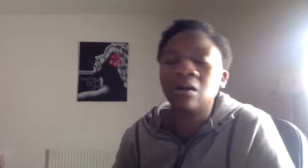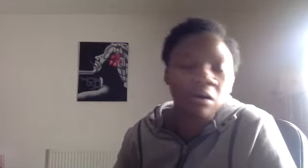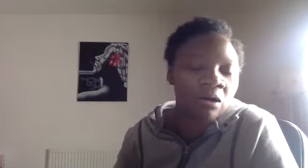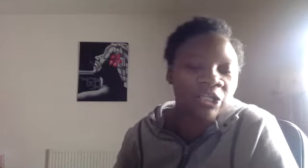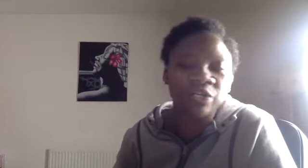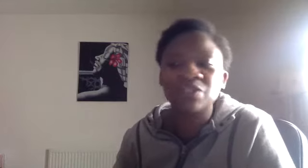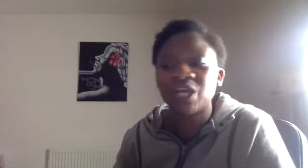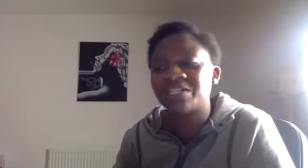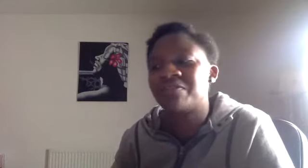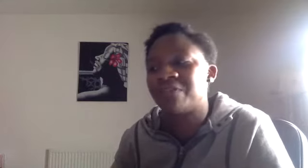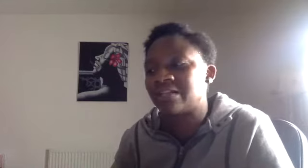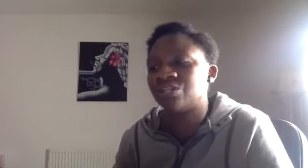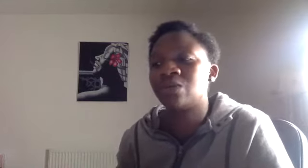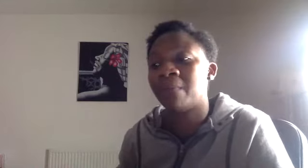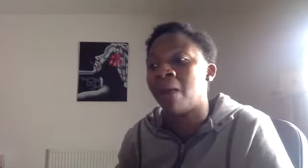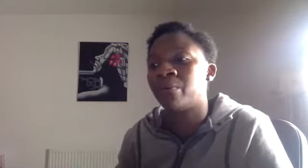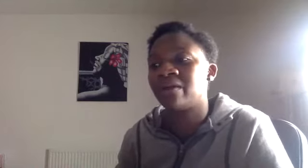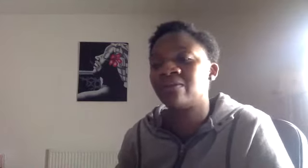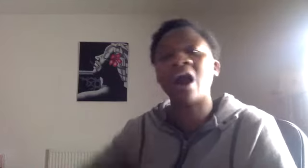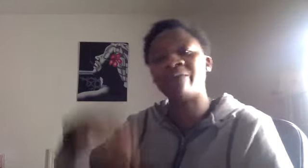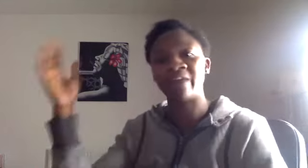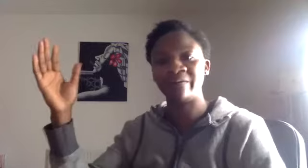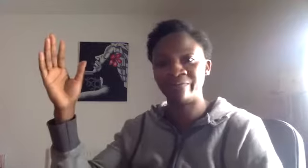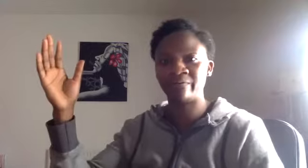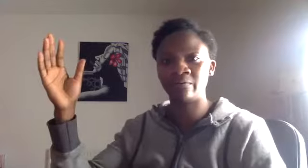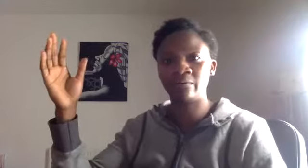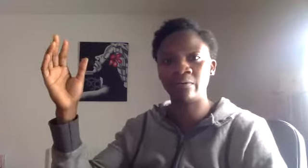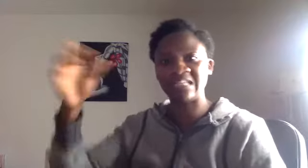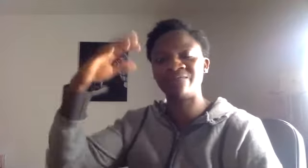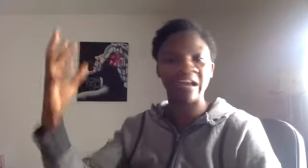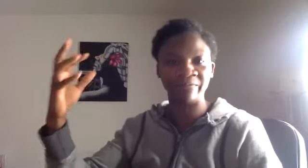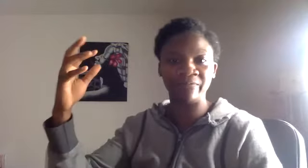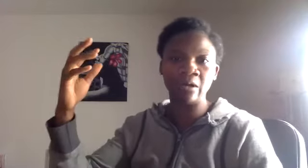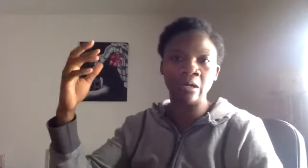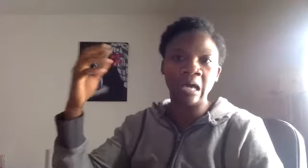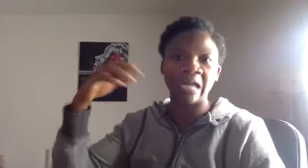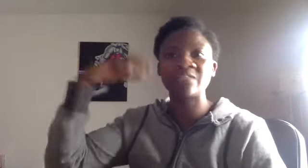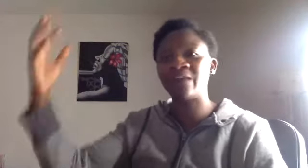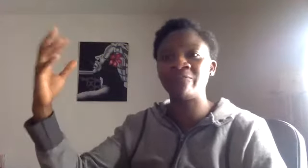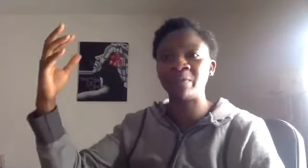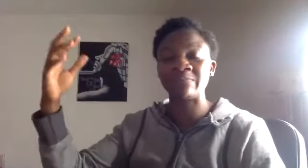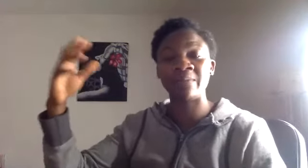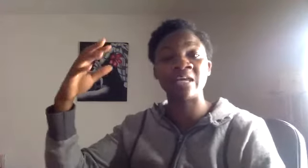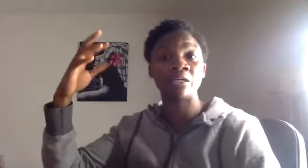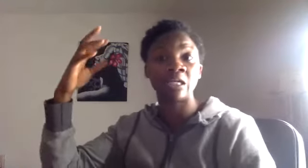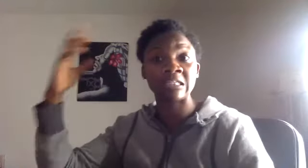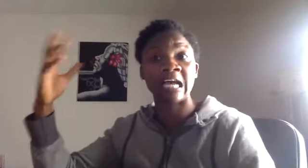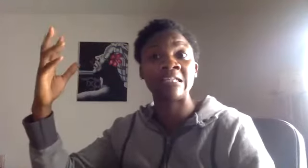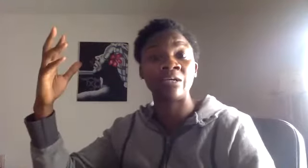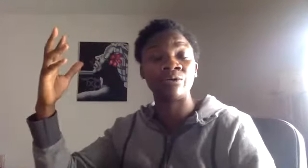oh, you know, certain things that you come up with are fluff. It's fluff. And it's fluff because maybe they don't understand it or they